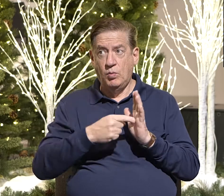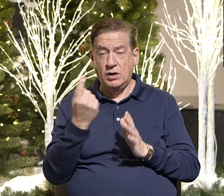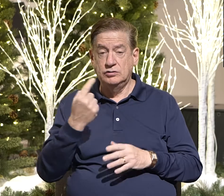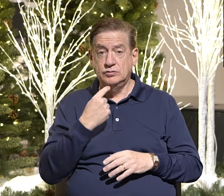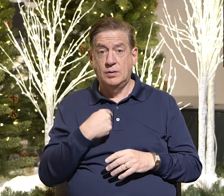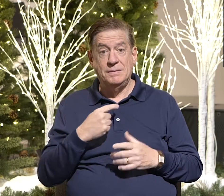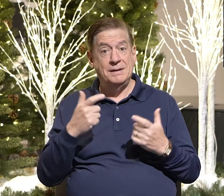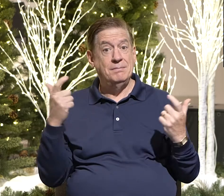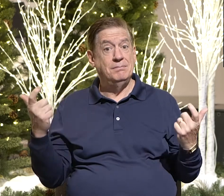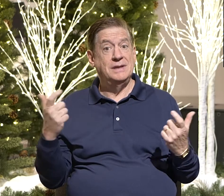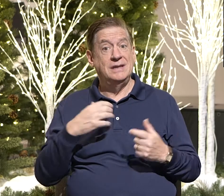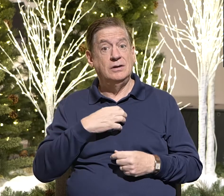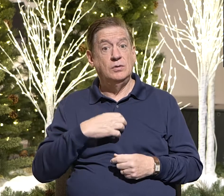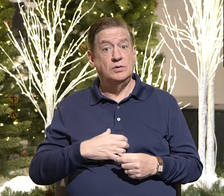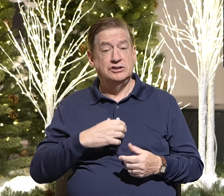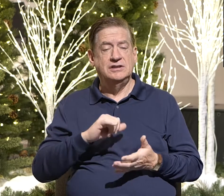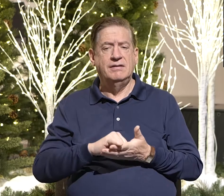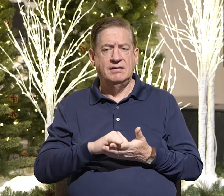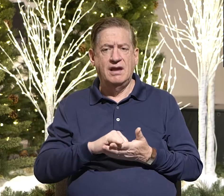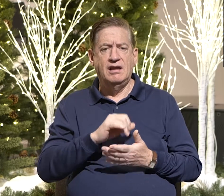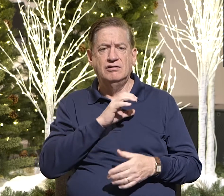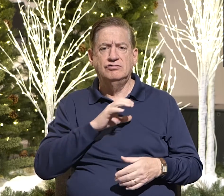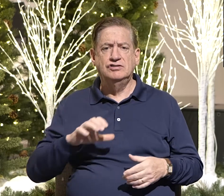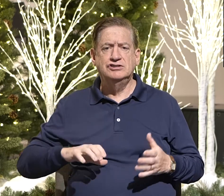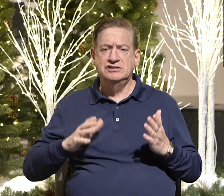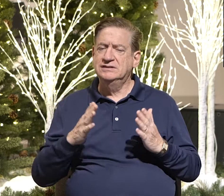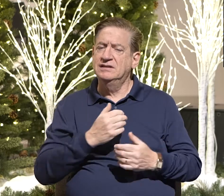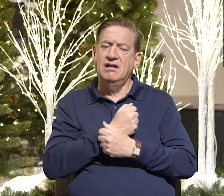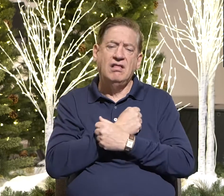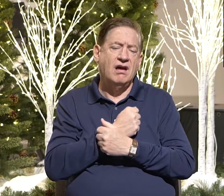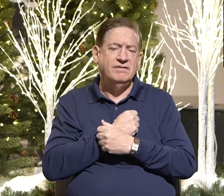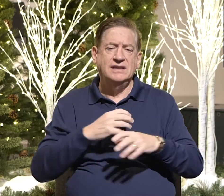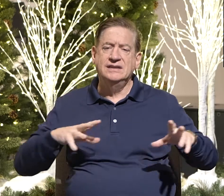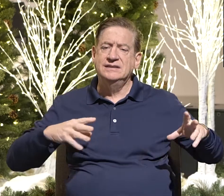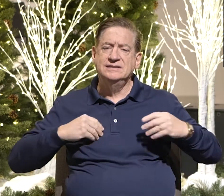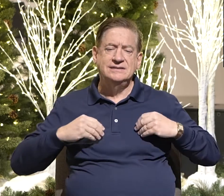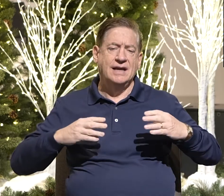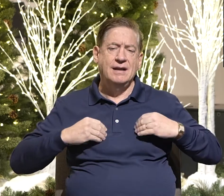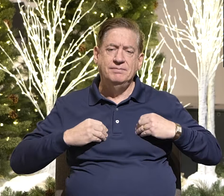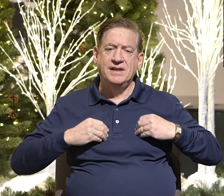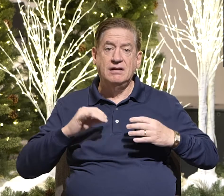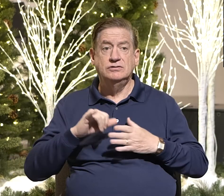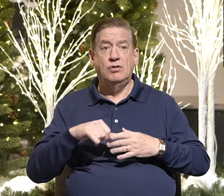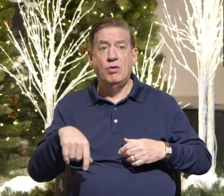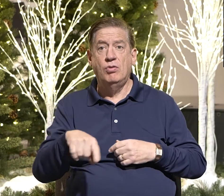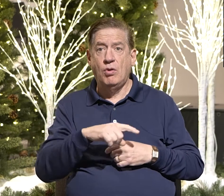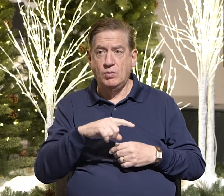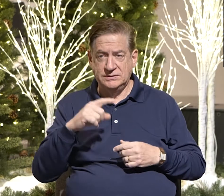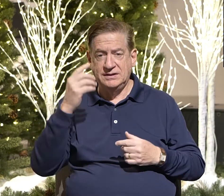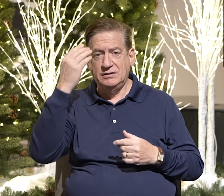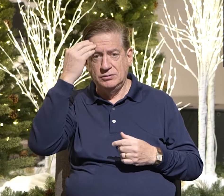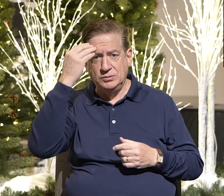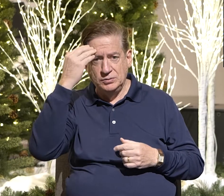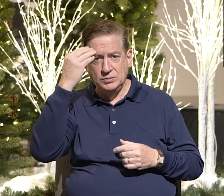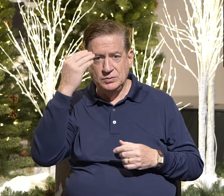they wished that Christians would be as loving and accepting as those that they knew